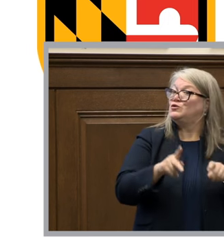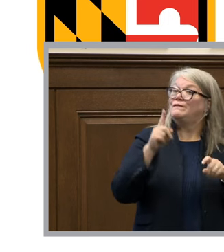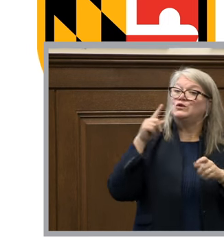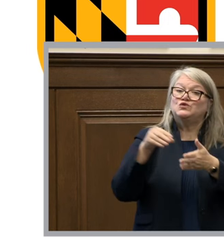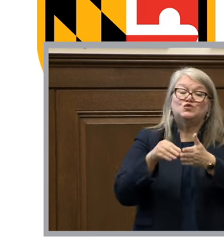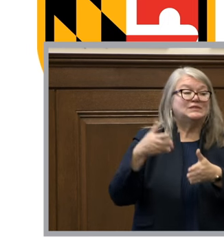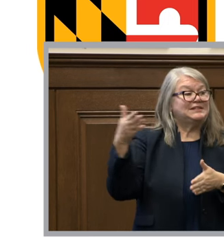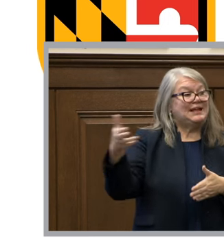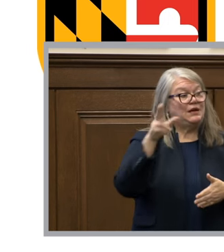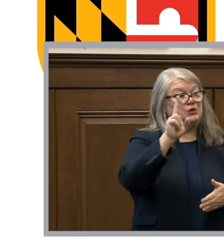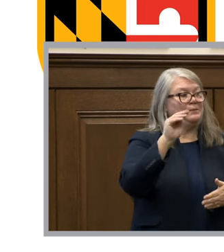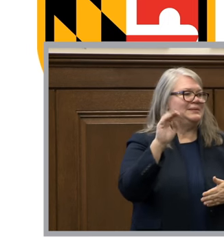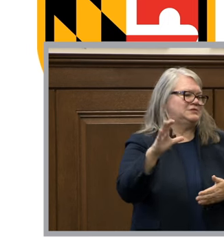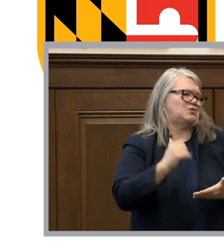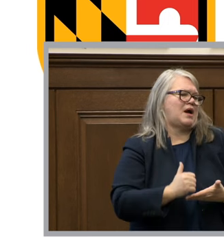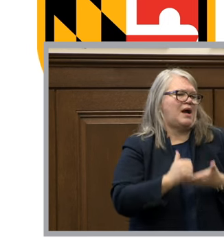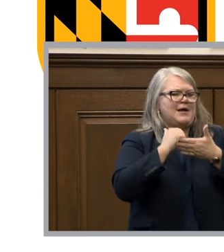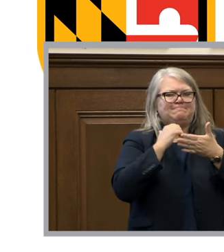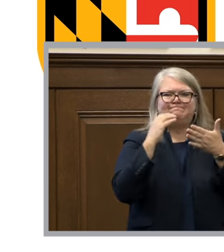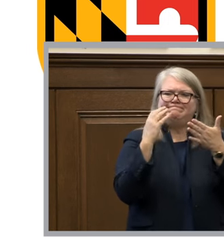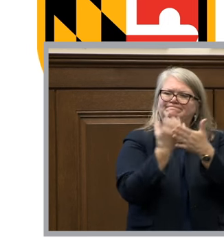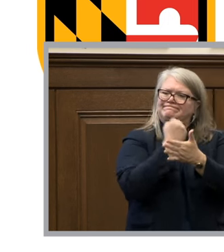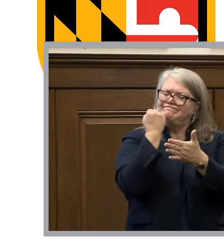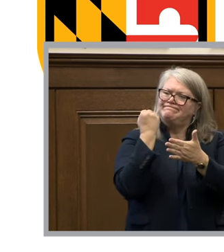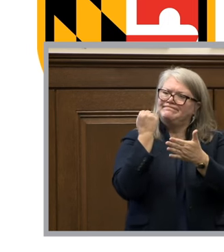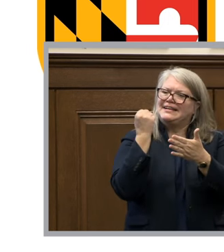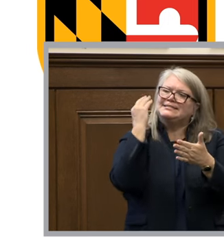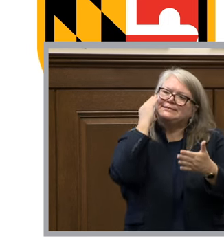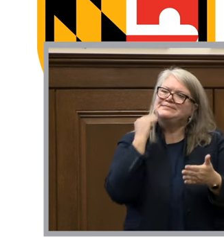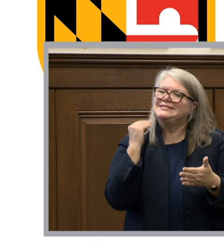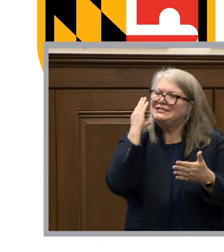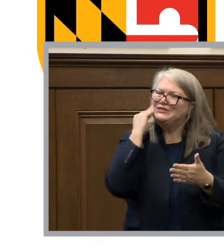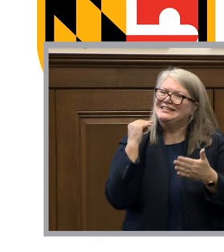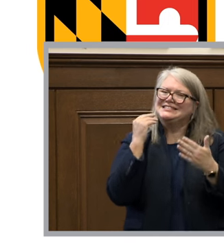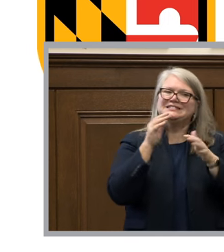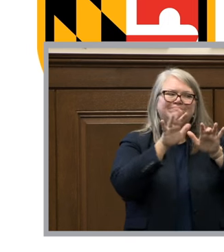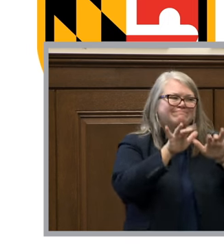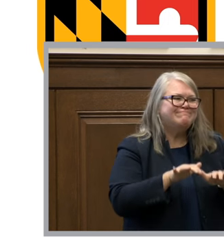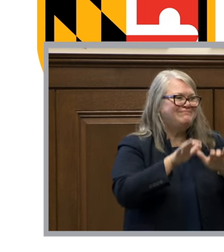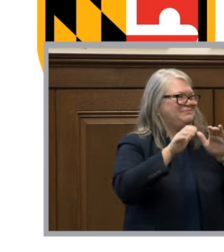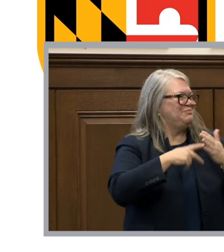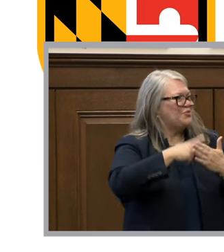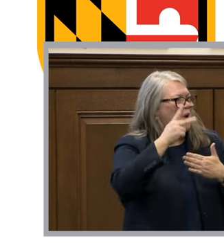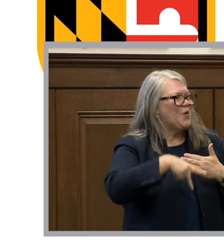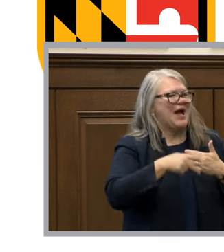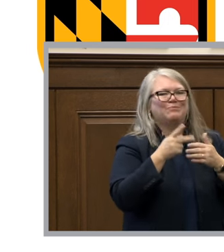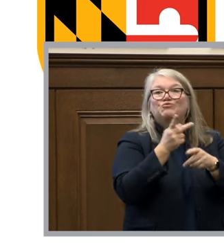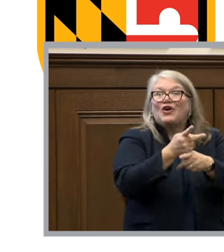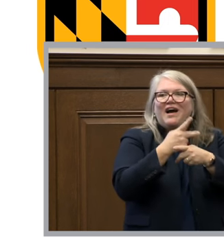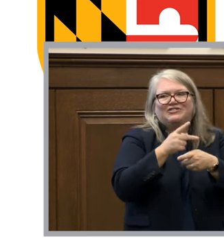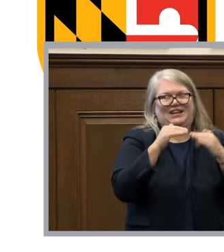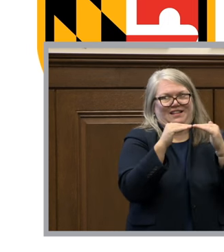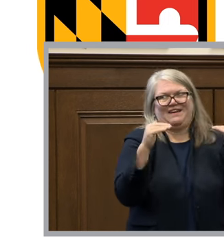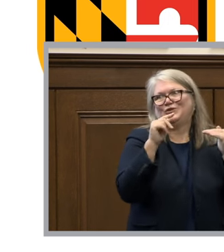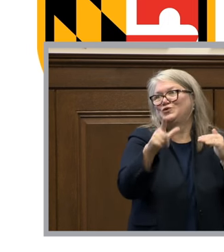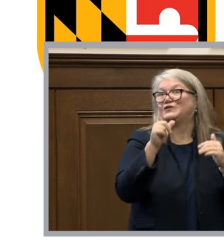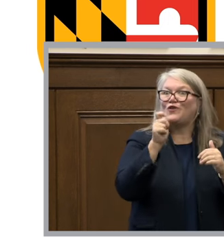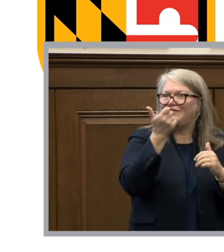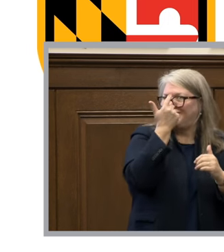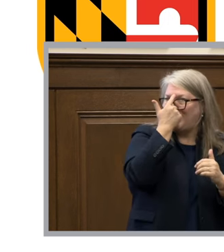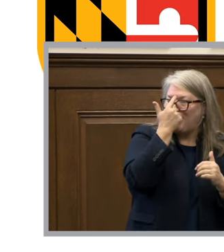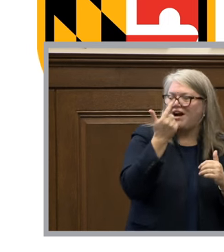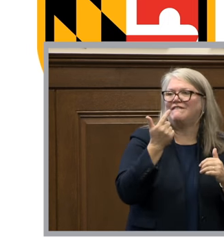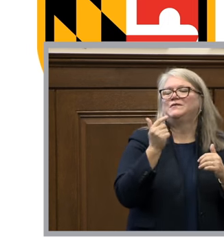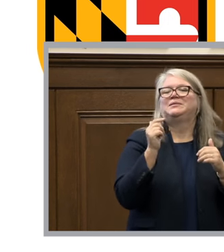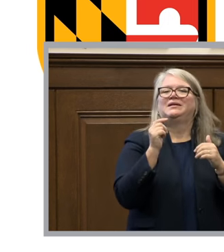students to gain experience programming essentially production level tools for the federal government